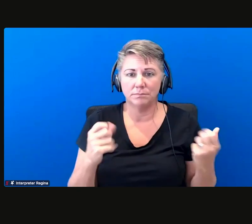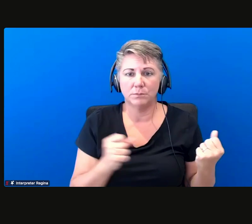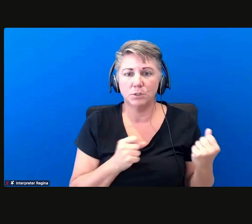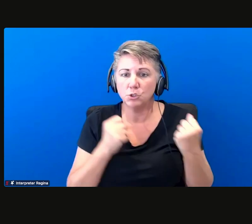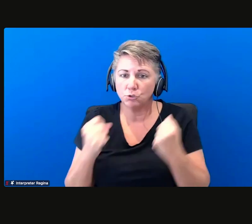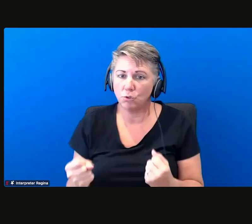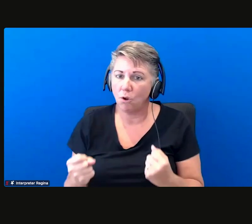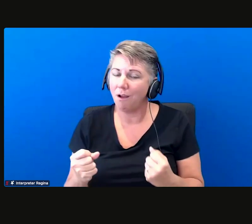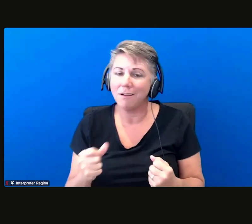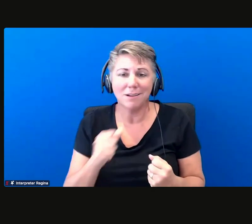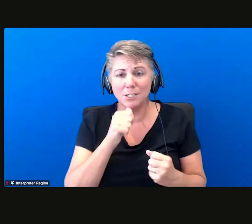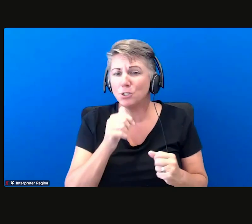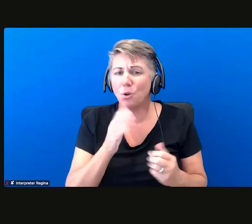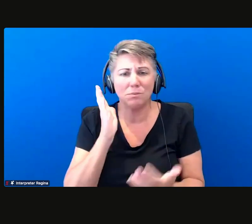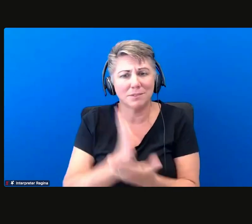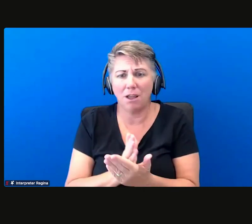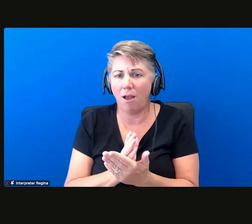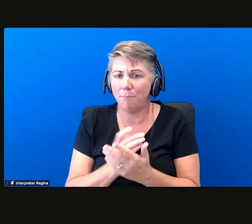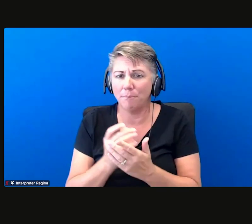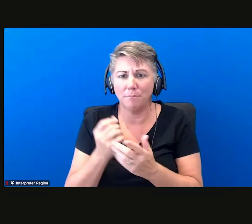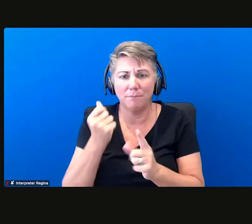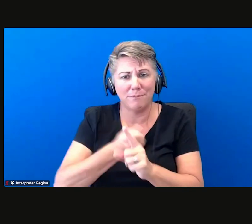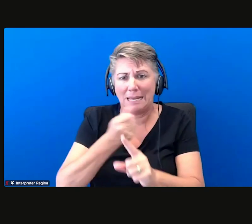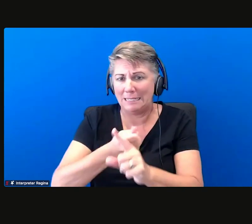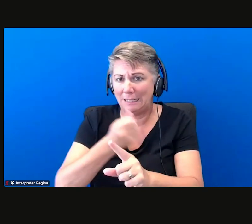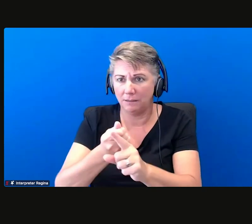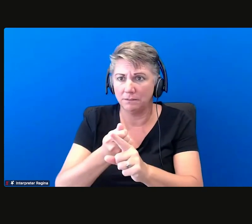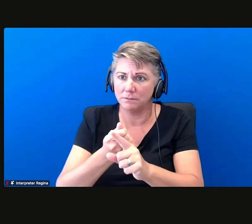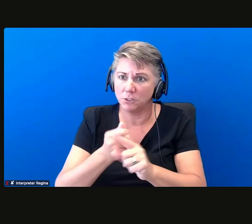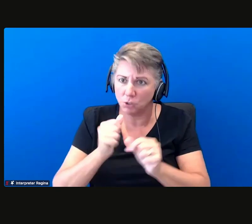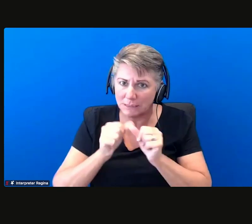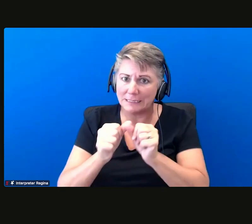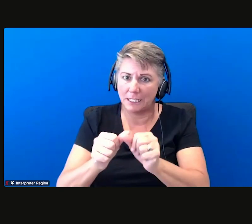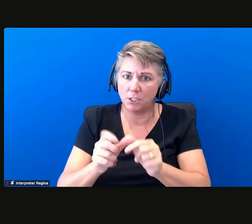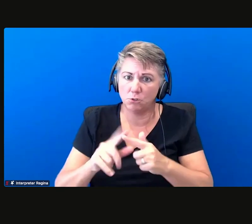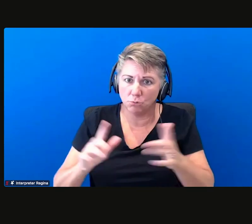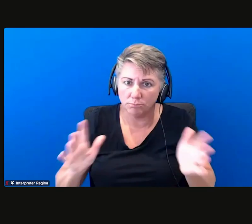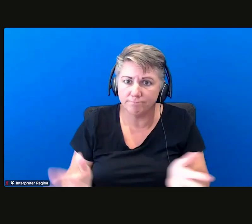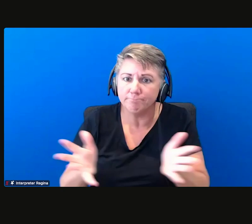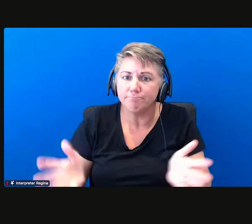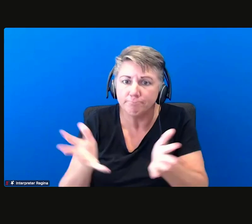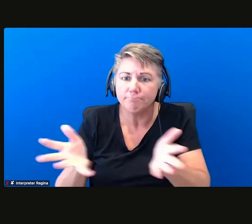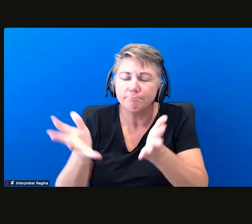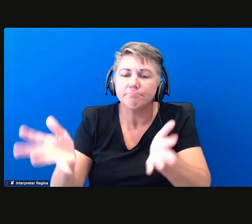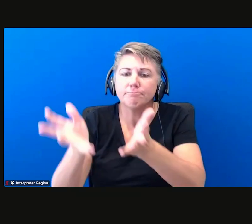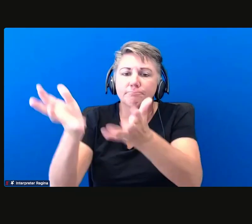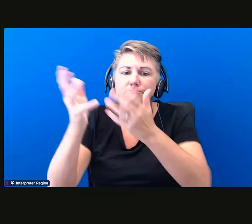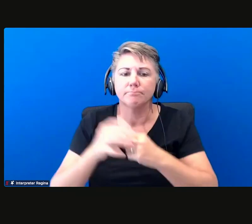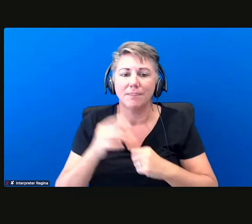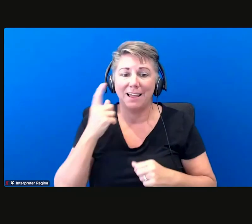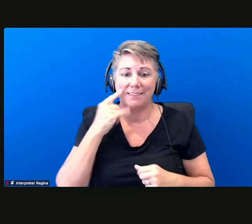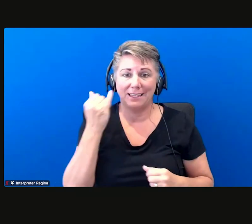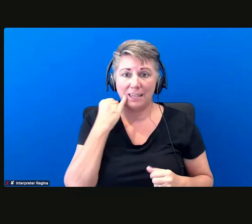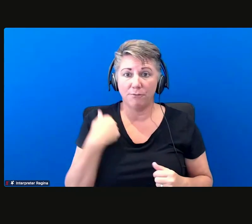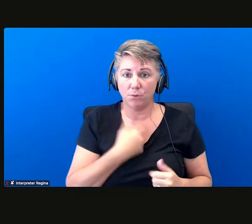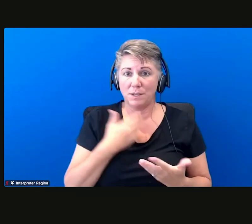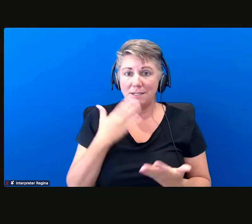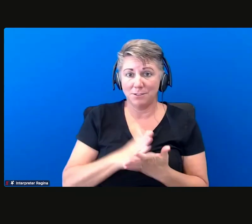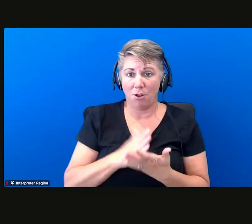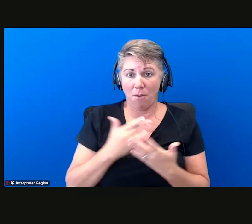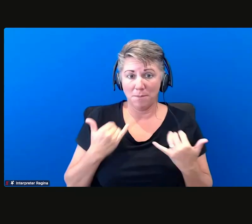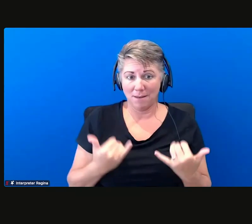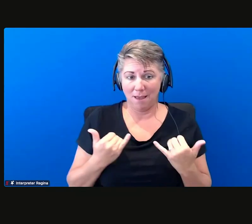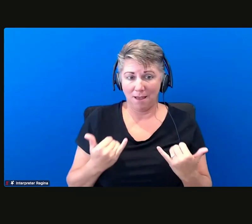stop fighting for to revitalize the hawaiian culture because i think if we stop now then we won't